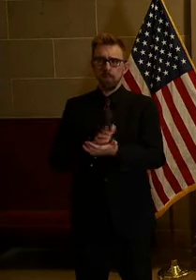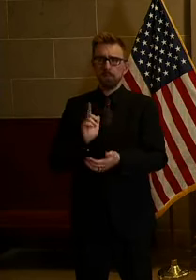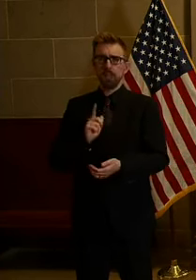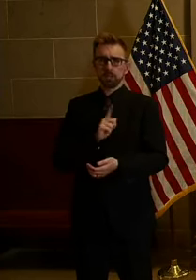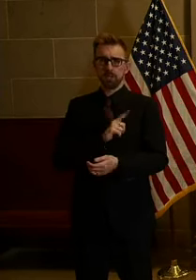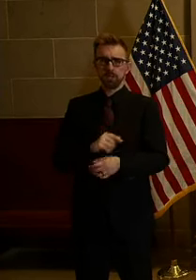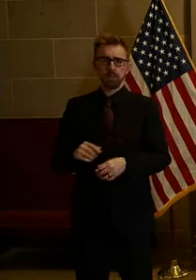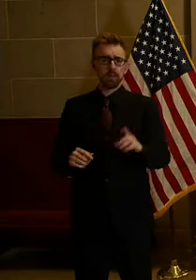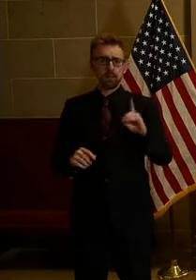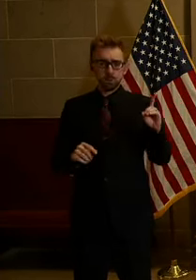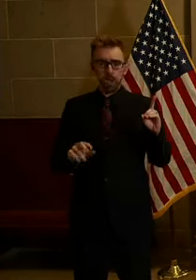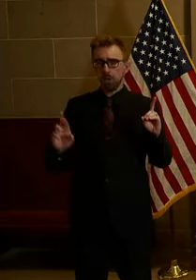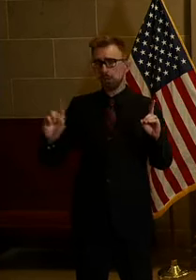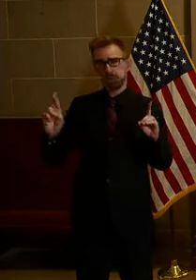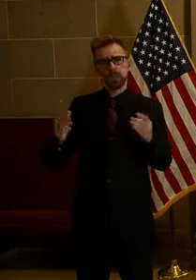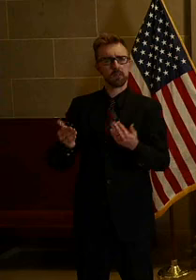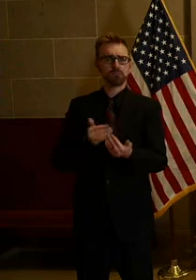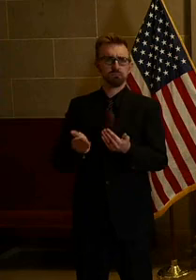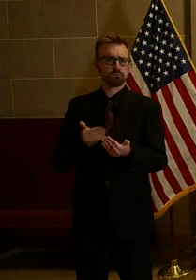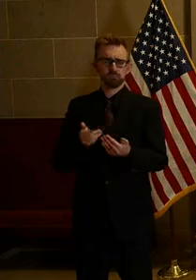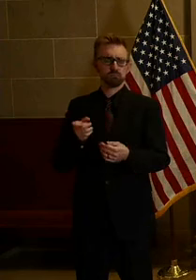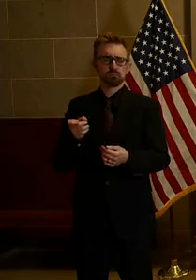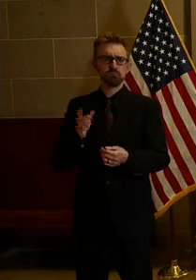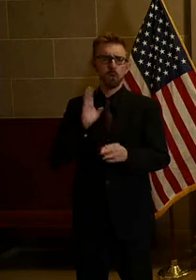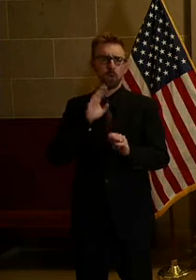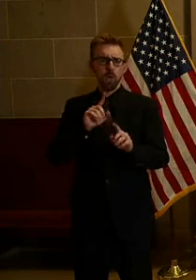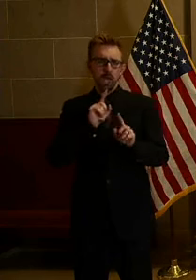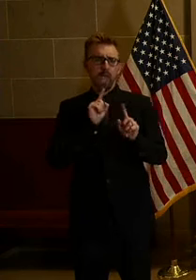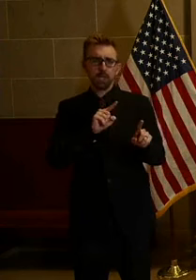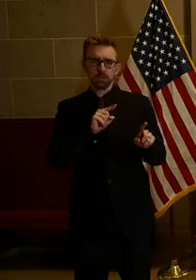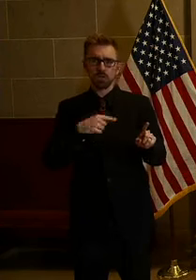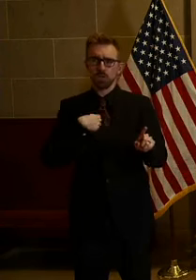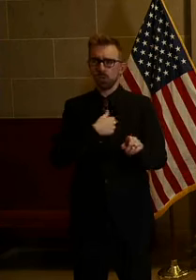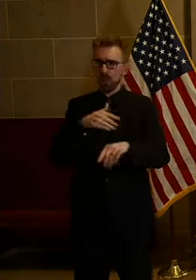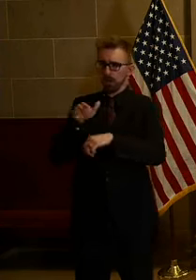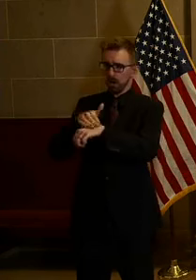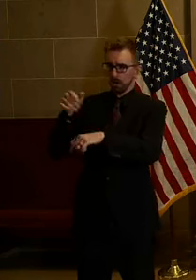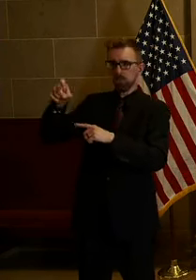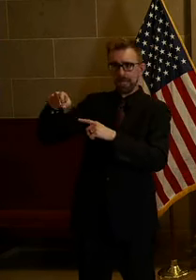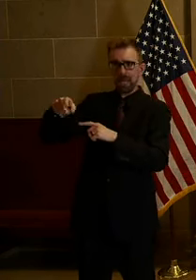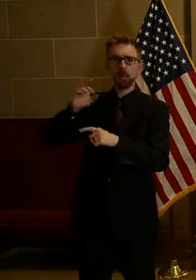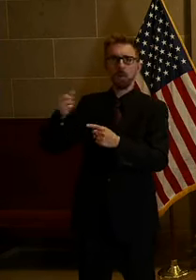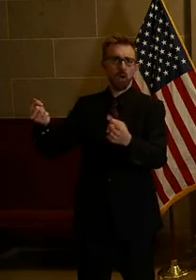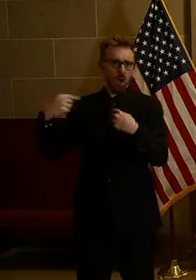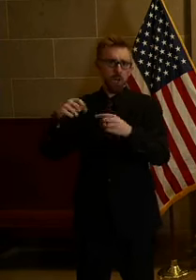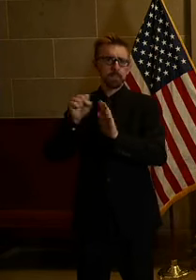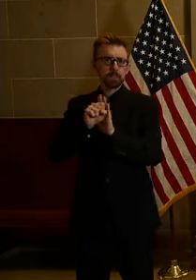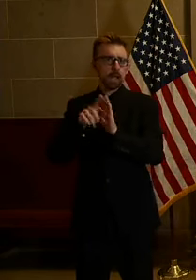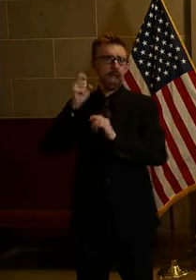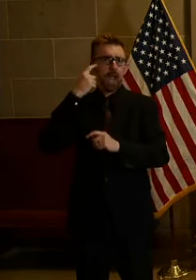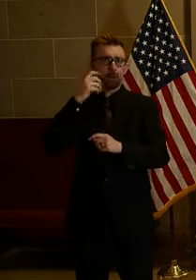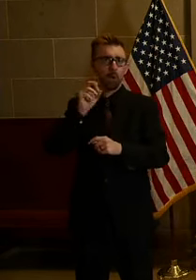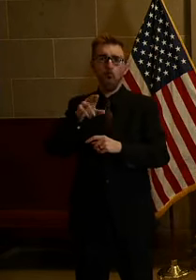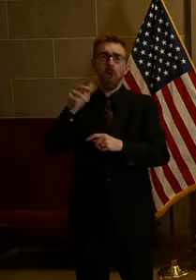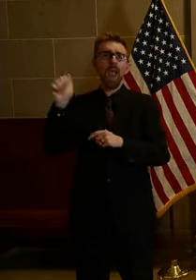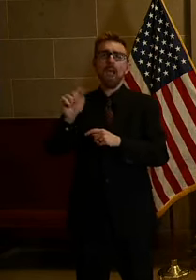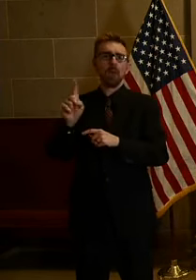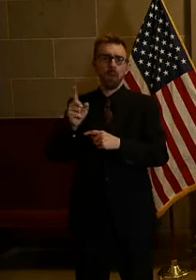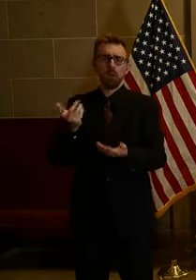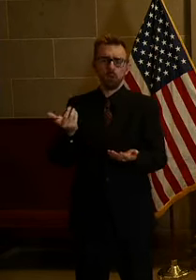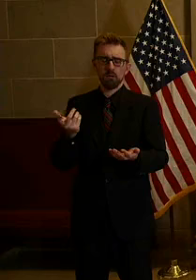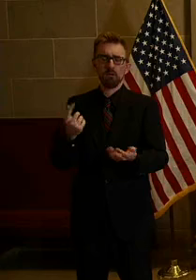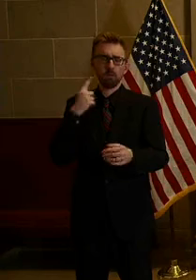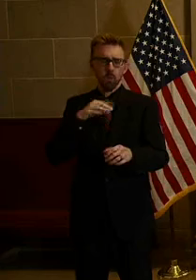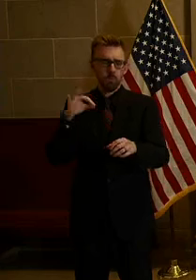whether Democrat or Republicans here in Missouri will answer that call and be up here at the state Capitol or be wherever that might be to make the votes